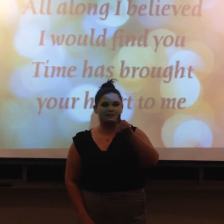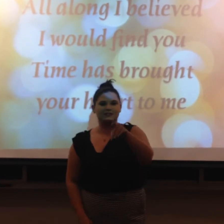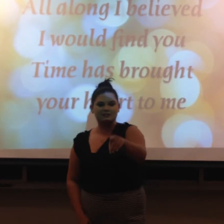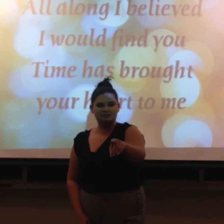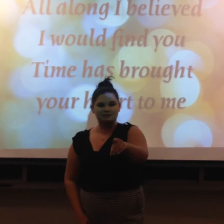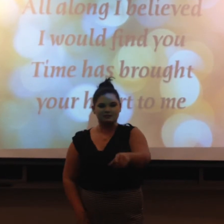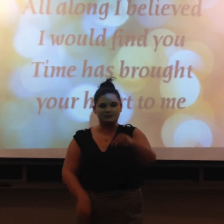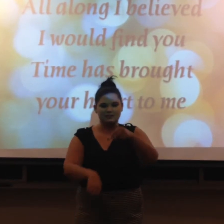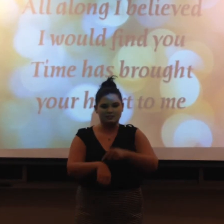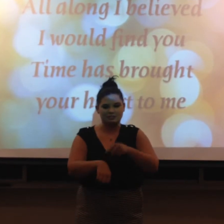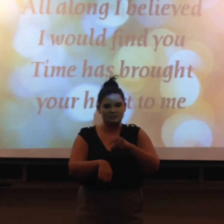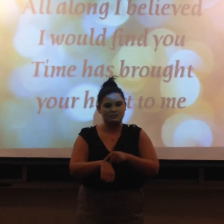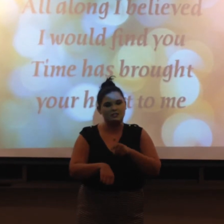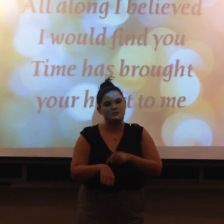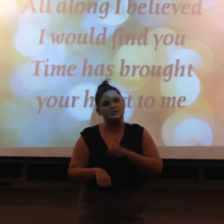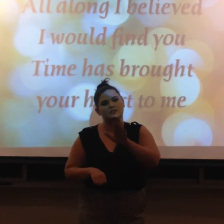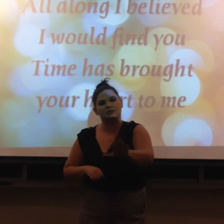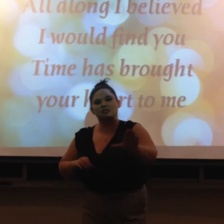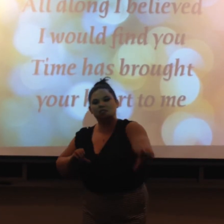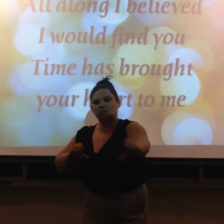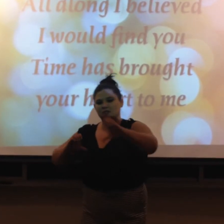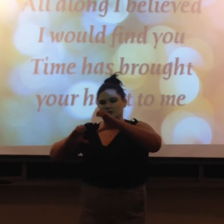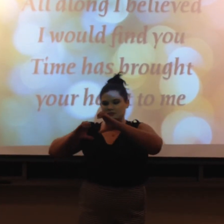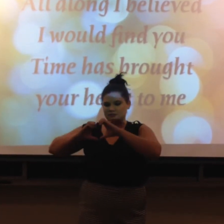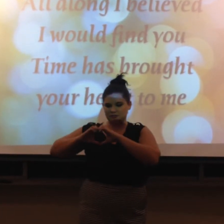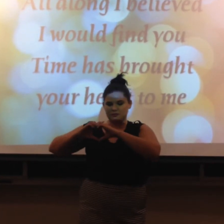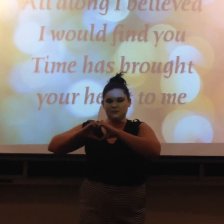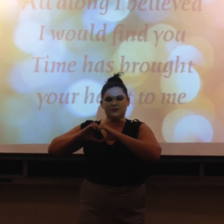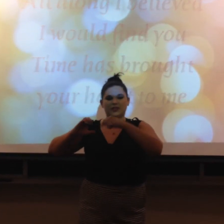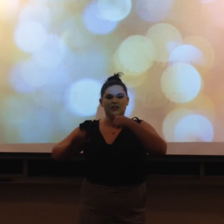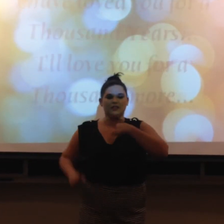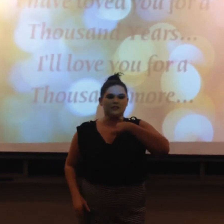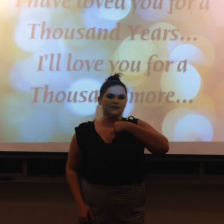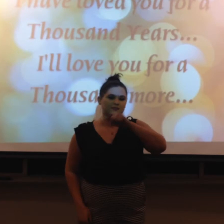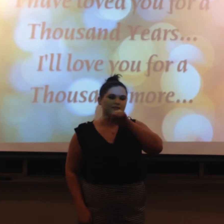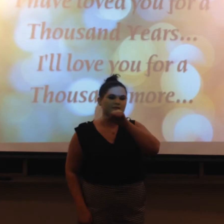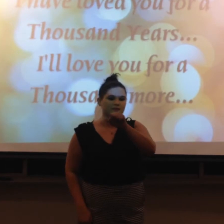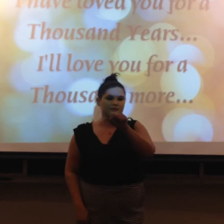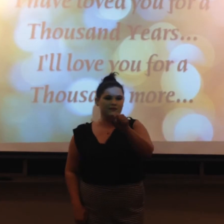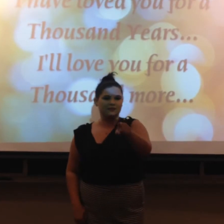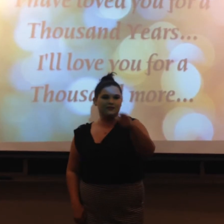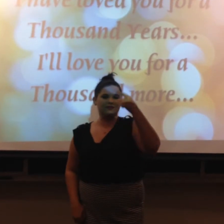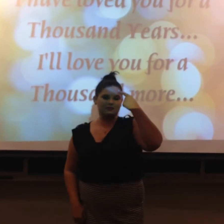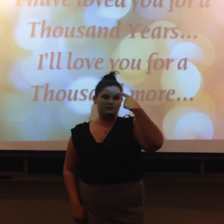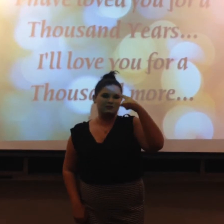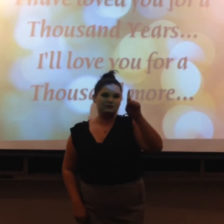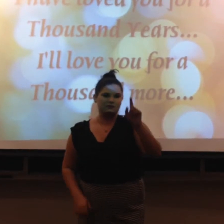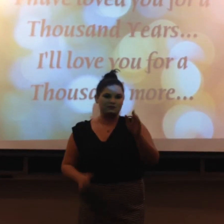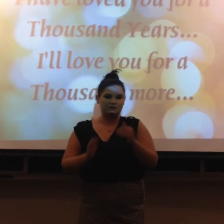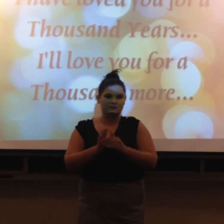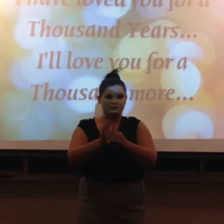find you Time has brought your heart to me I've loved you for a